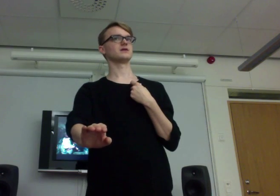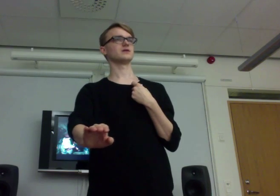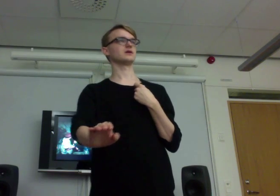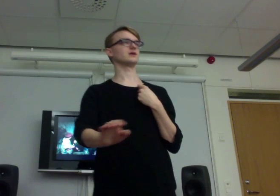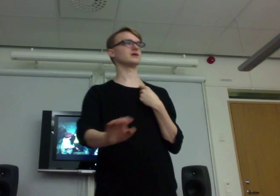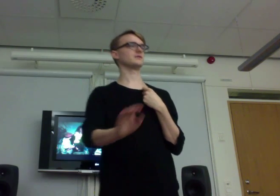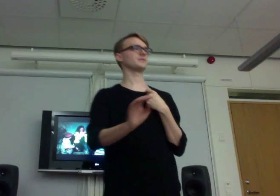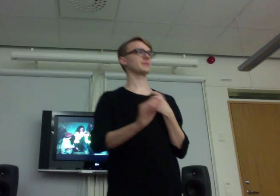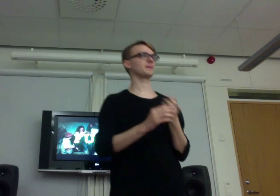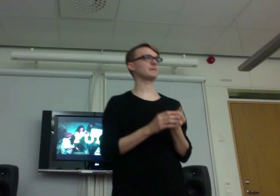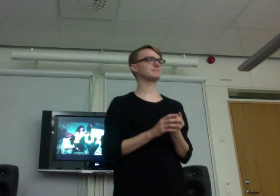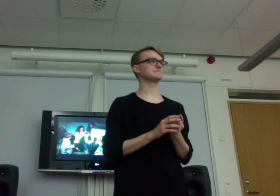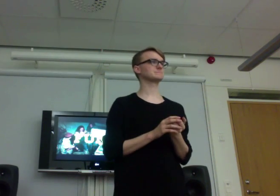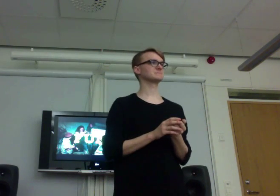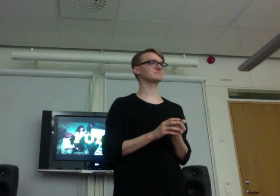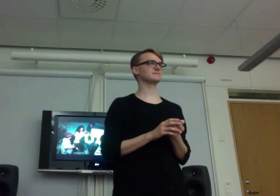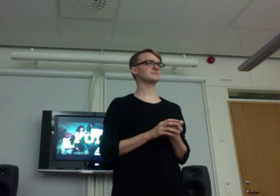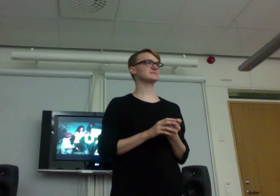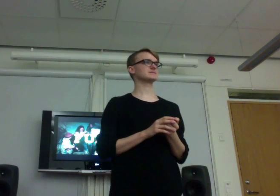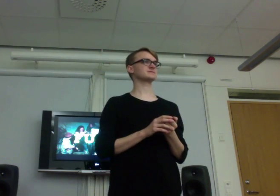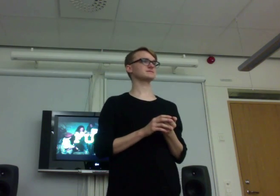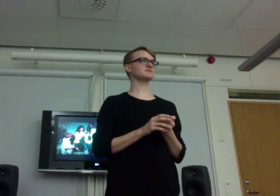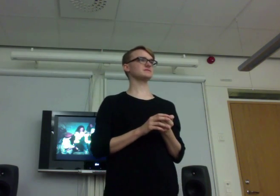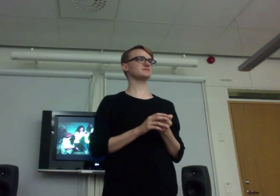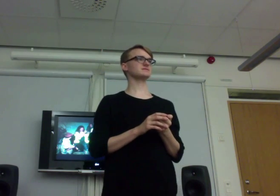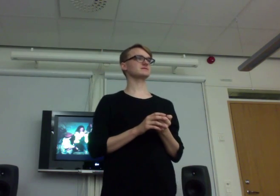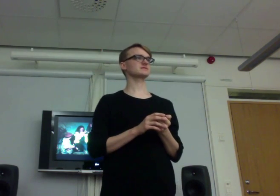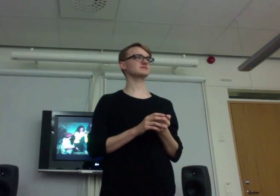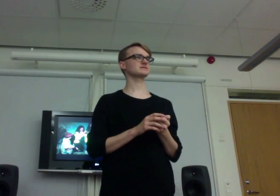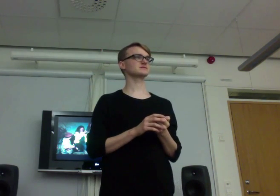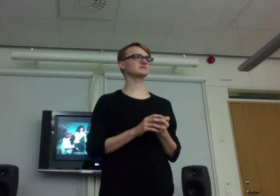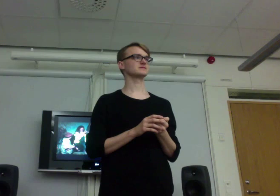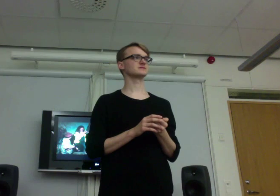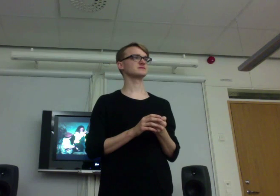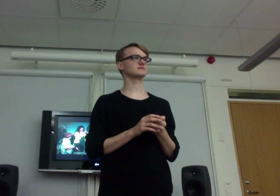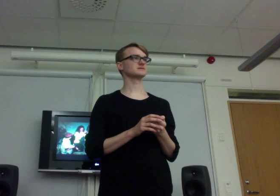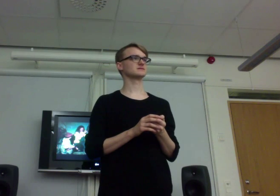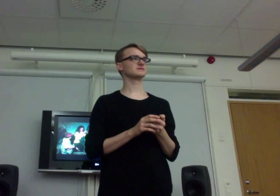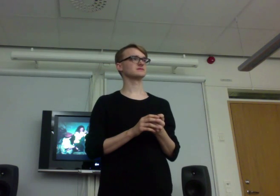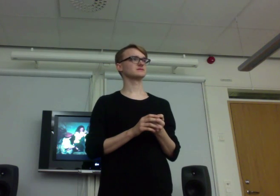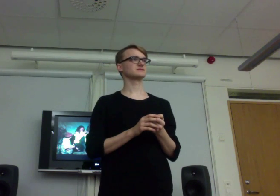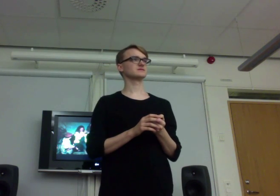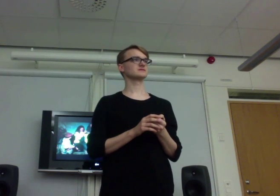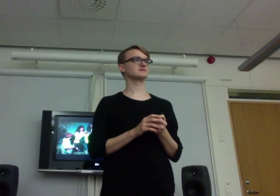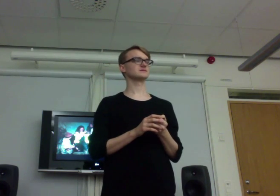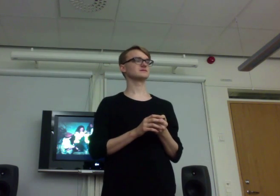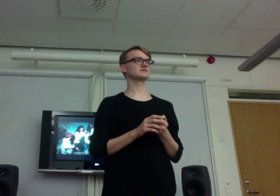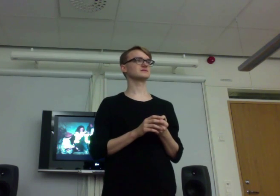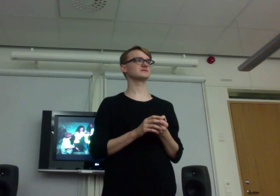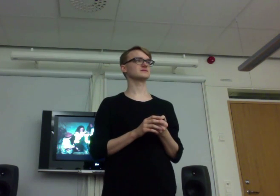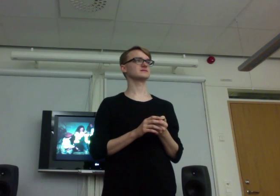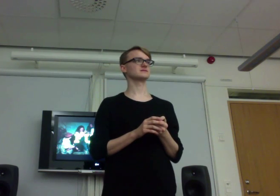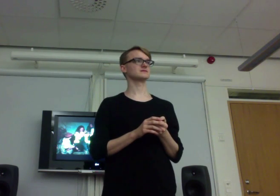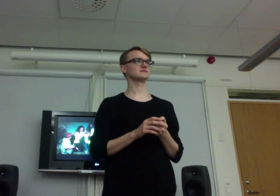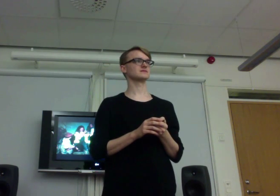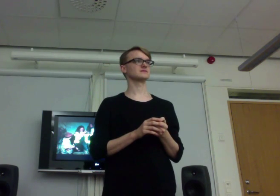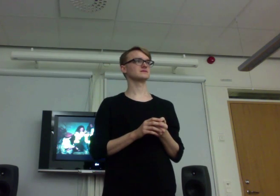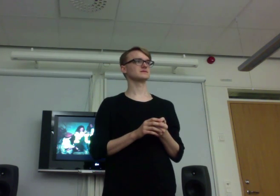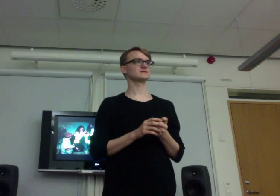It's like, you know, I don't know, I a hole in my heart about Yusuf Mulder-san. Interesting film. I don't particularly enjoy the time I spend in